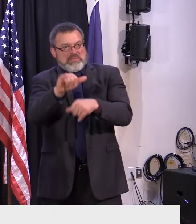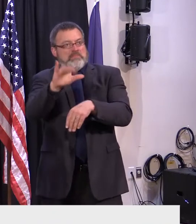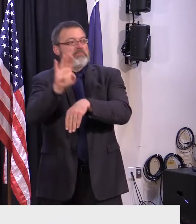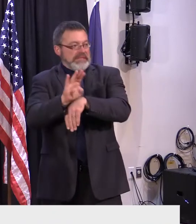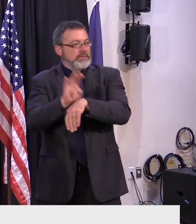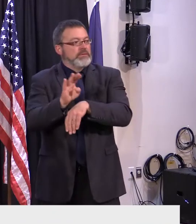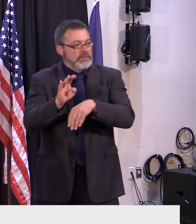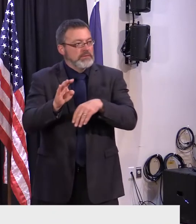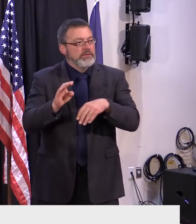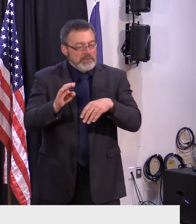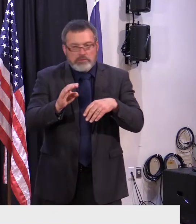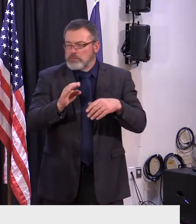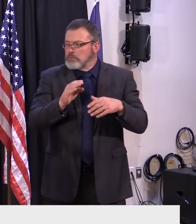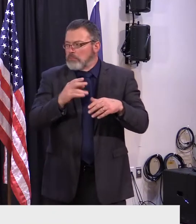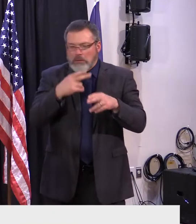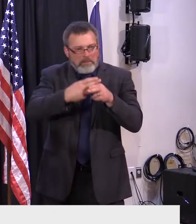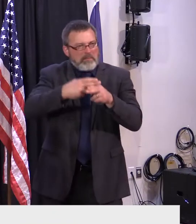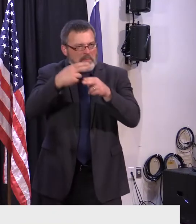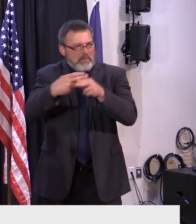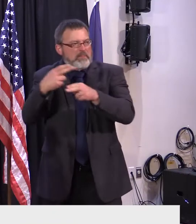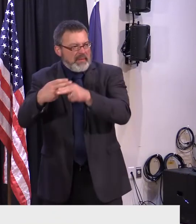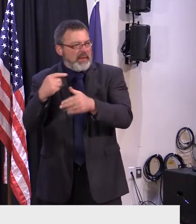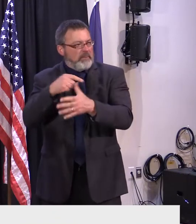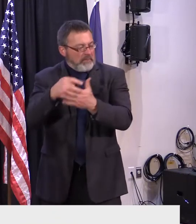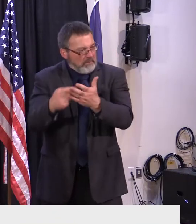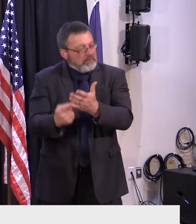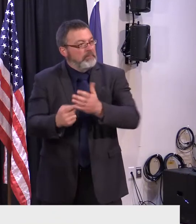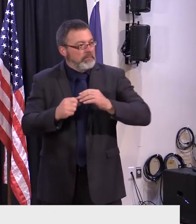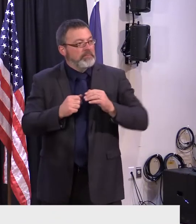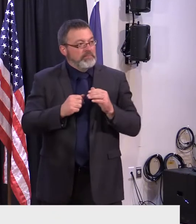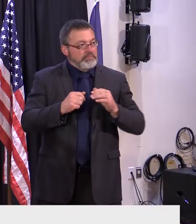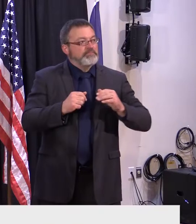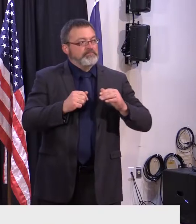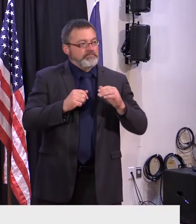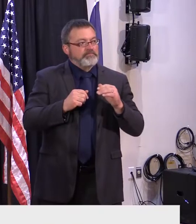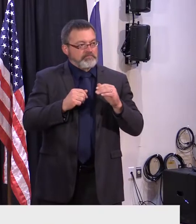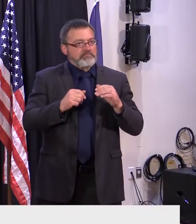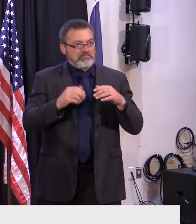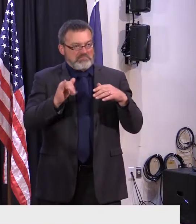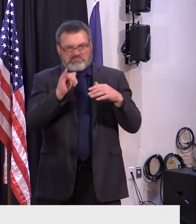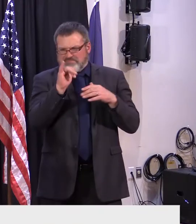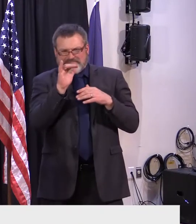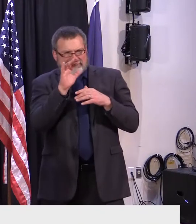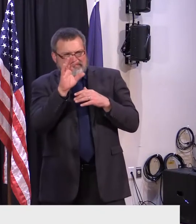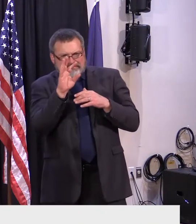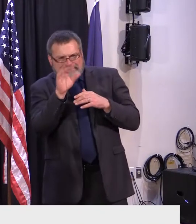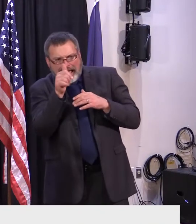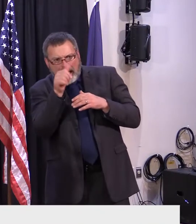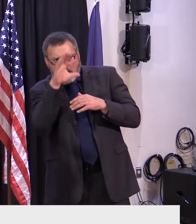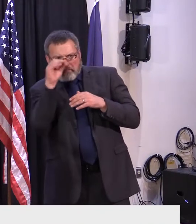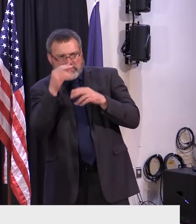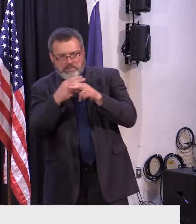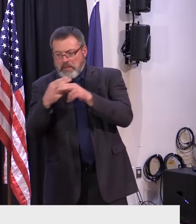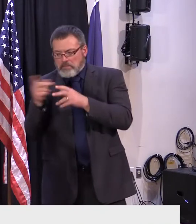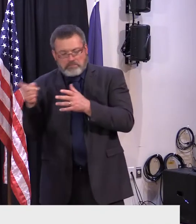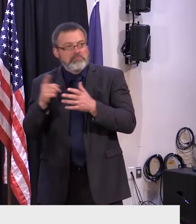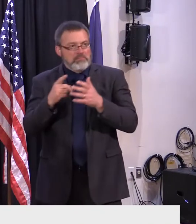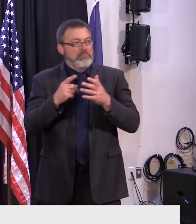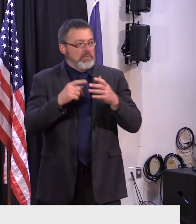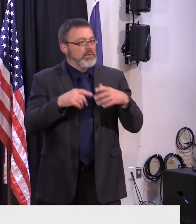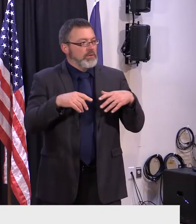Measurement Systems, North Country Engineering, Stevens Precision, Tenfold Engineering, and Beta Technology.